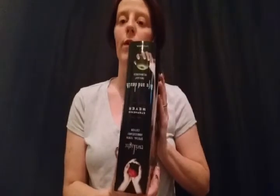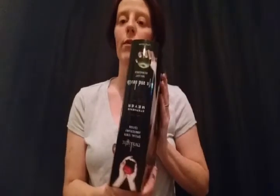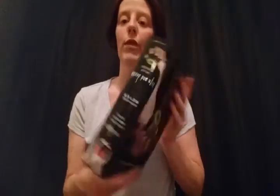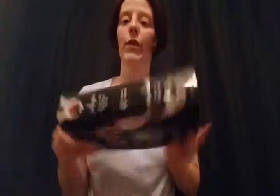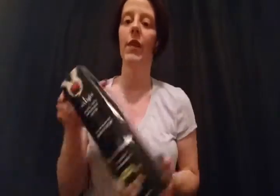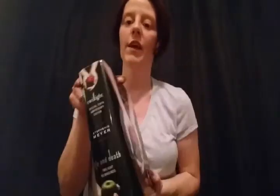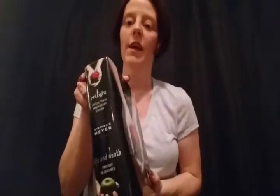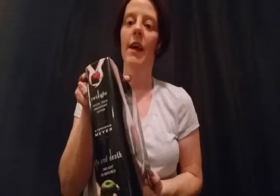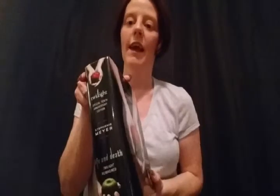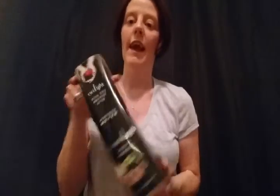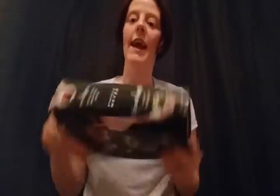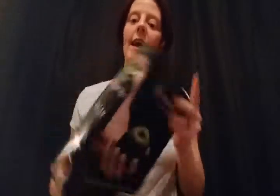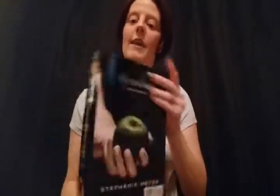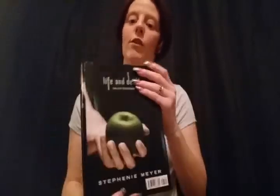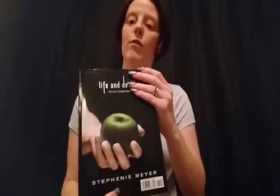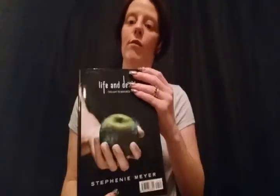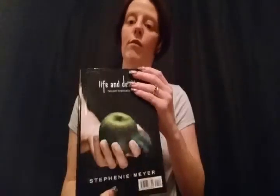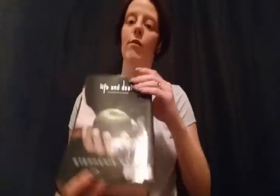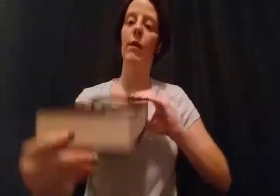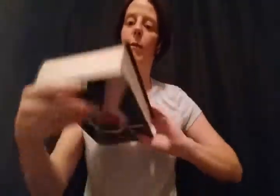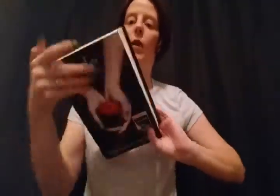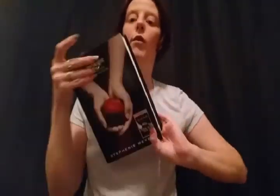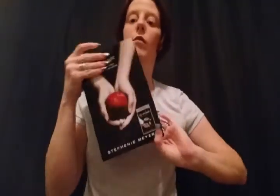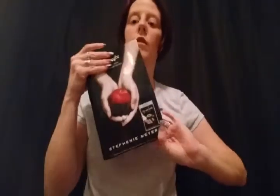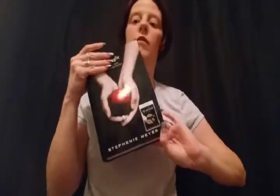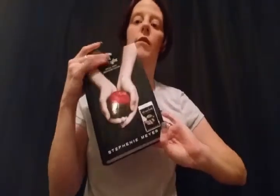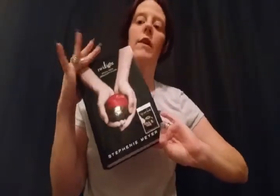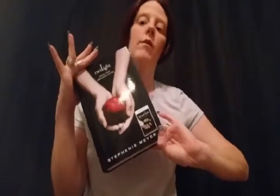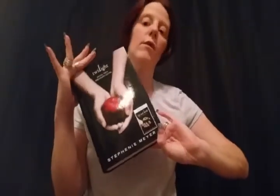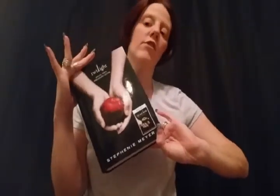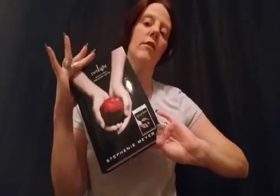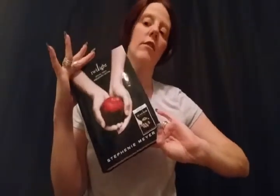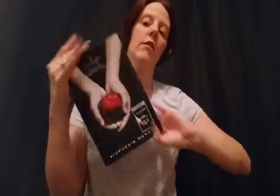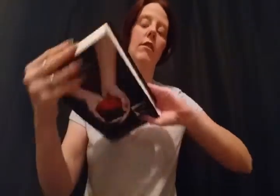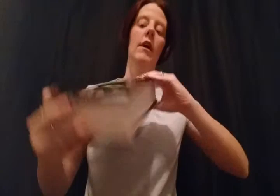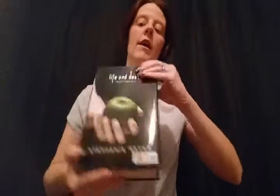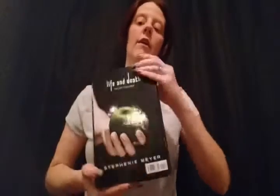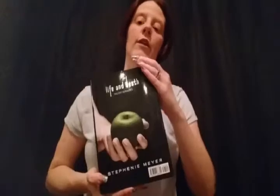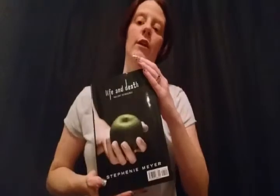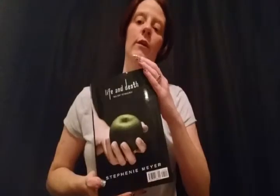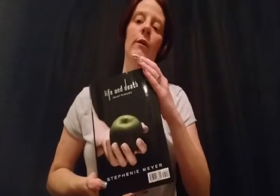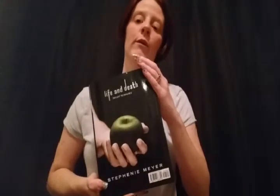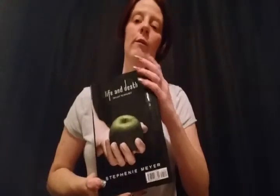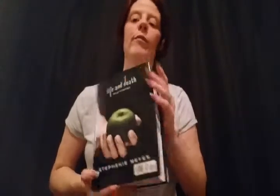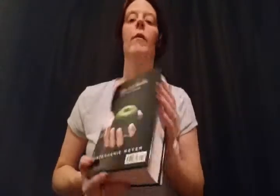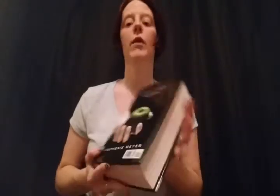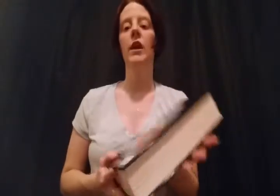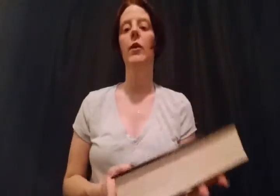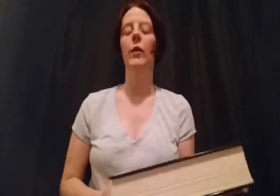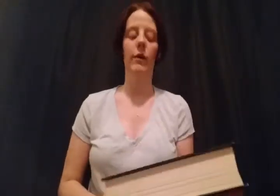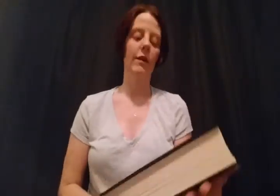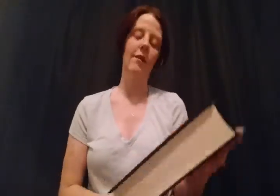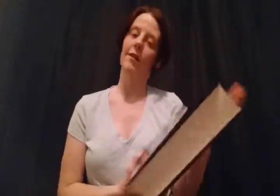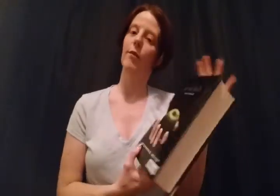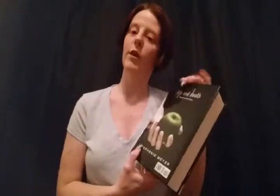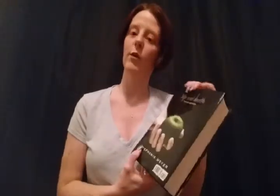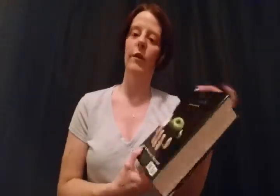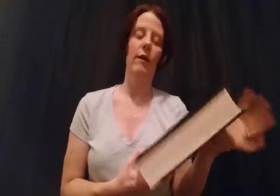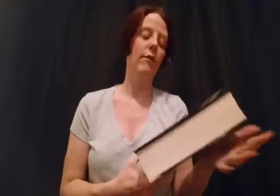both and you flip it over for the original, the new, pretty cool. It's pretty cool in that